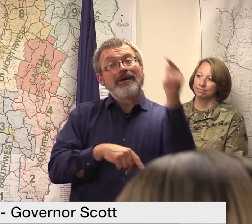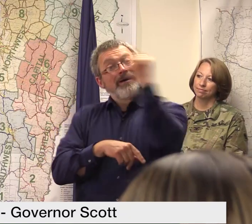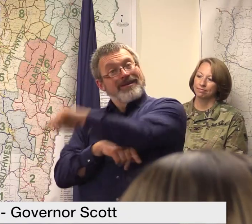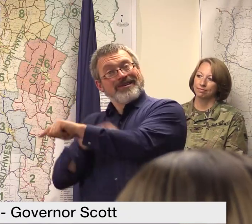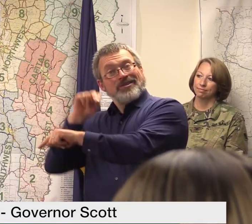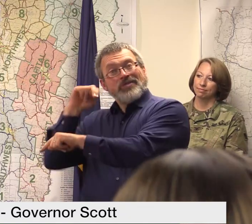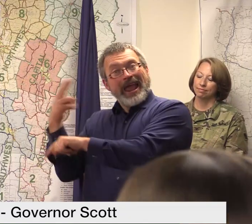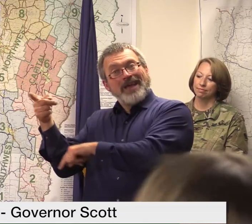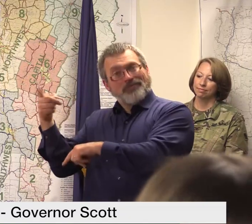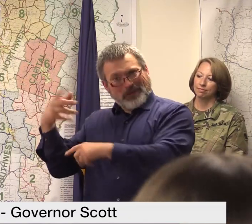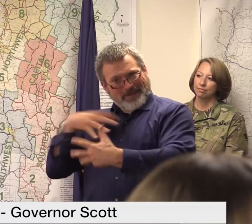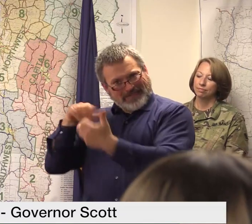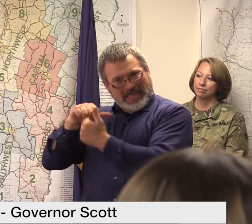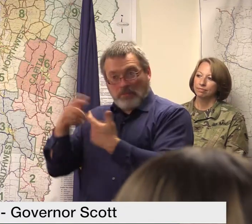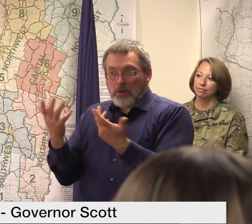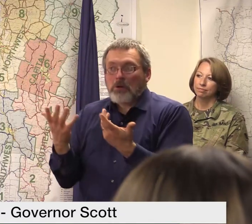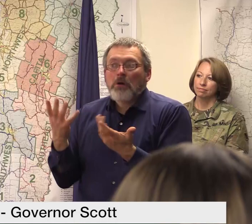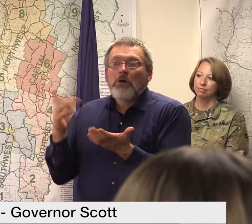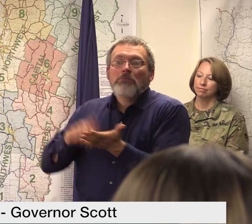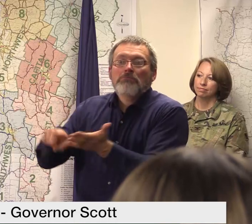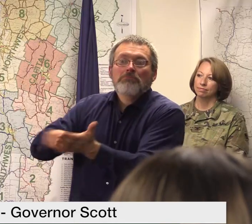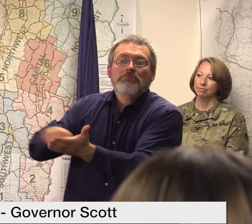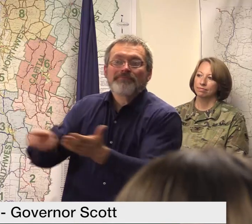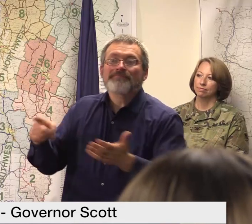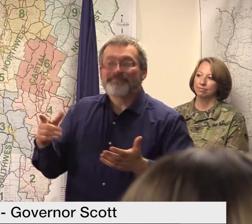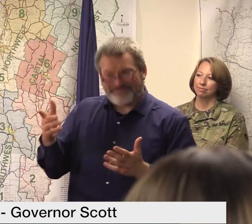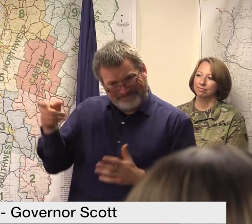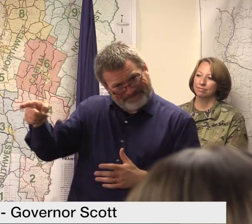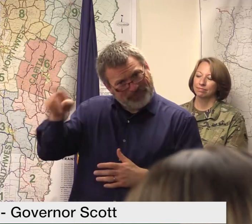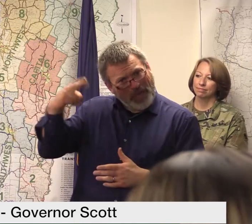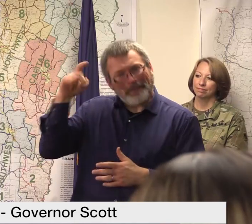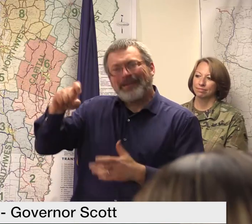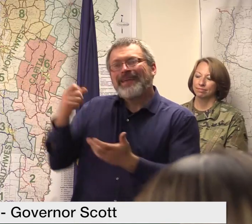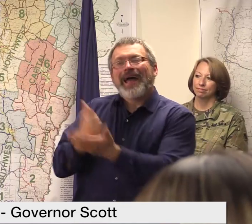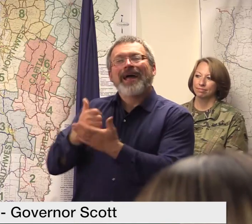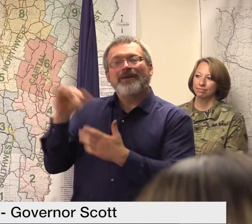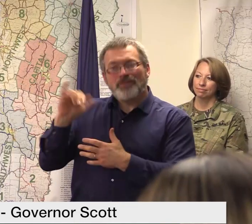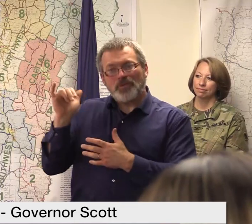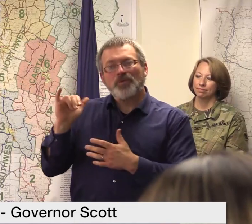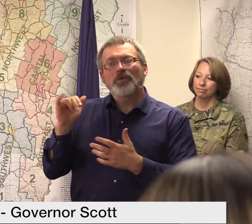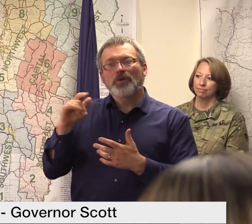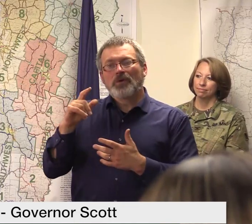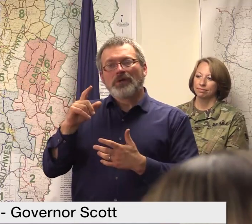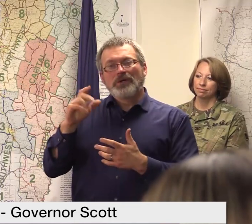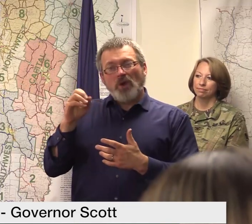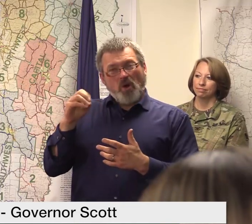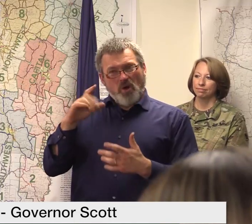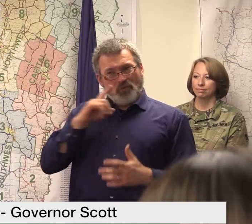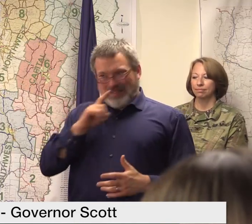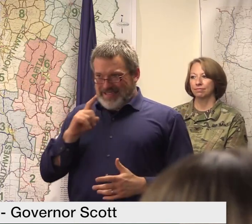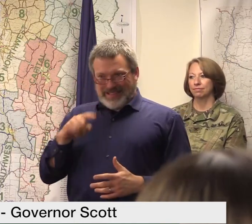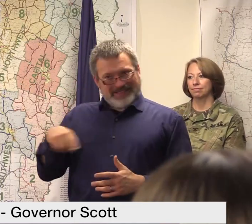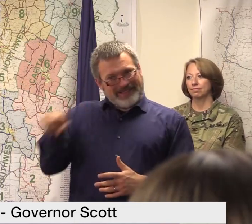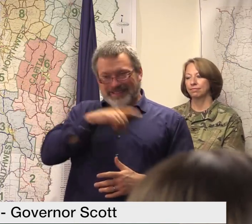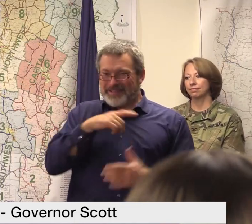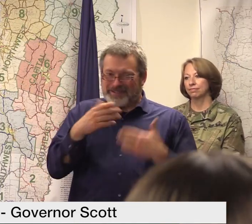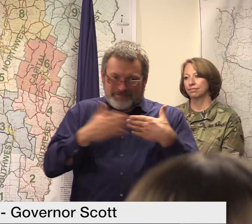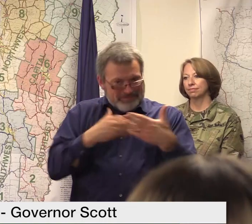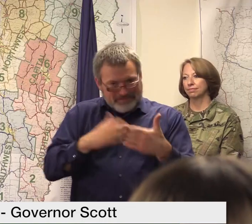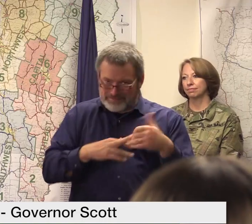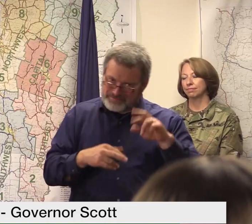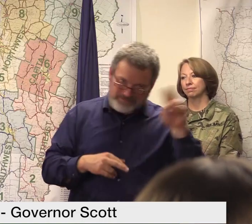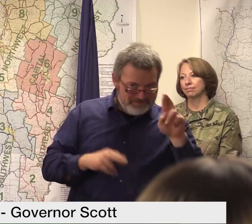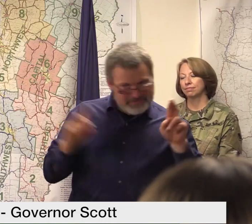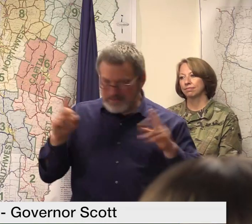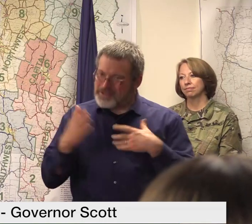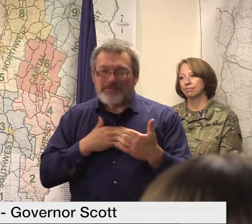some help as well so when you regionalize this and cross party lines I think anything is possible and I think that we've